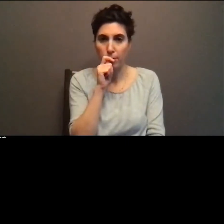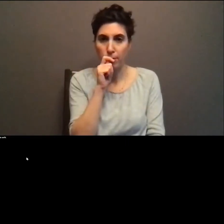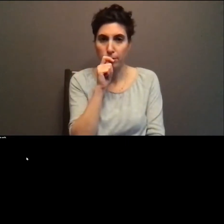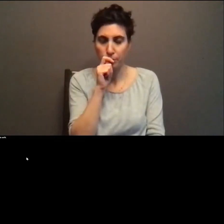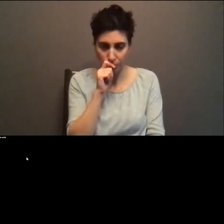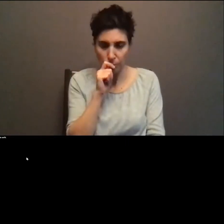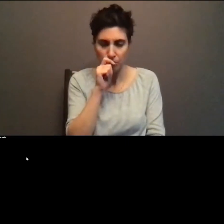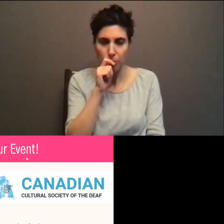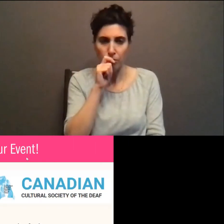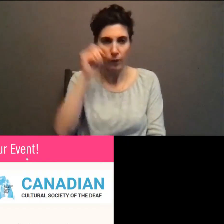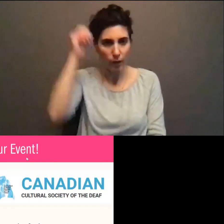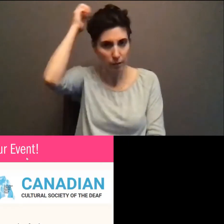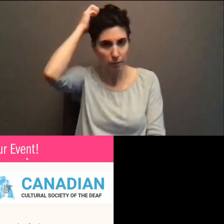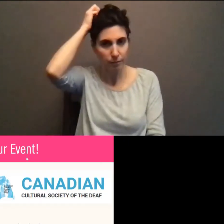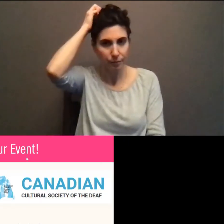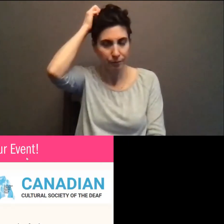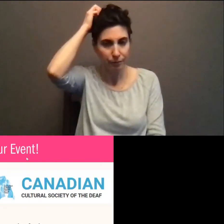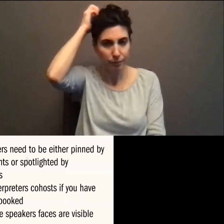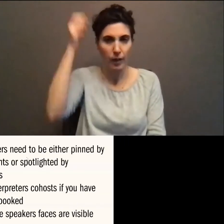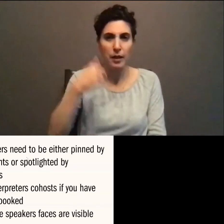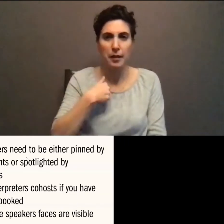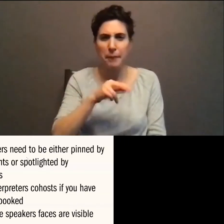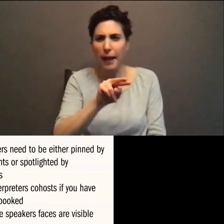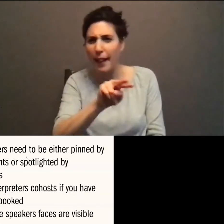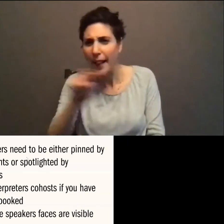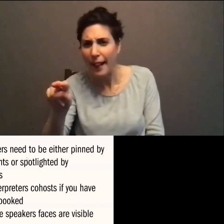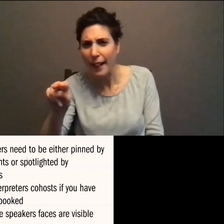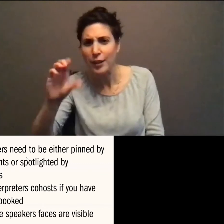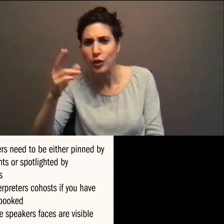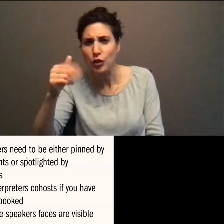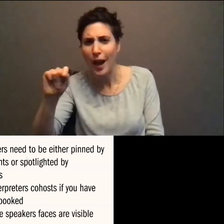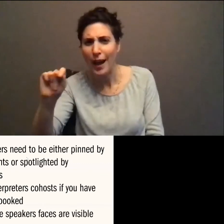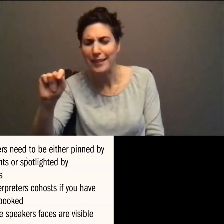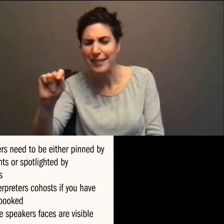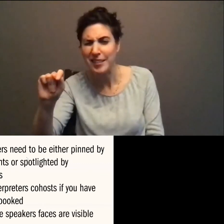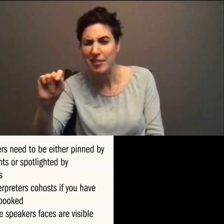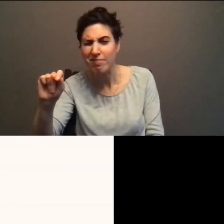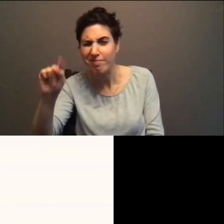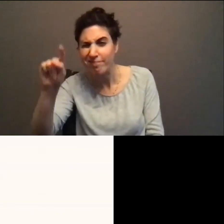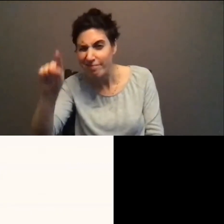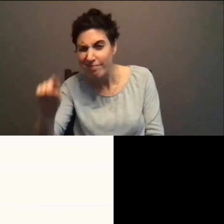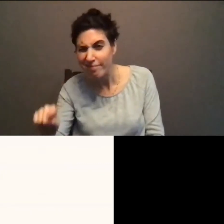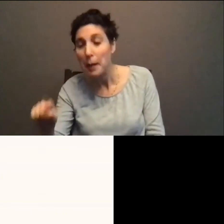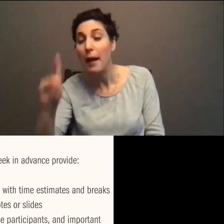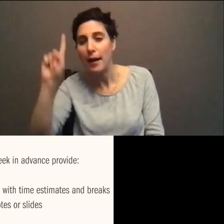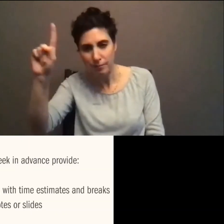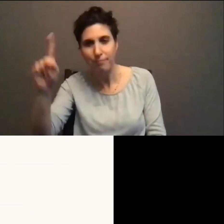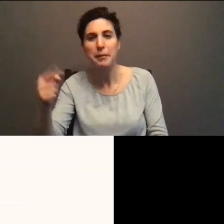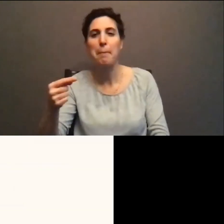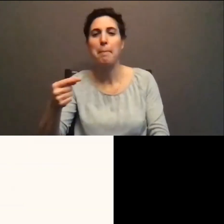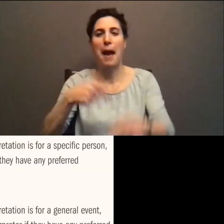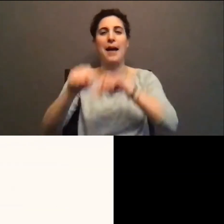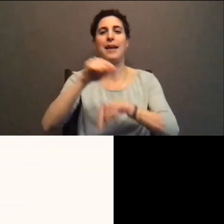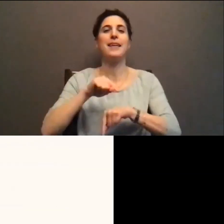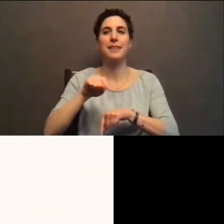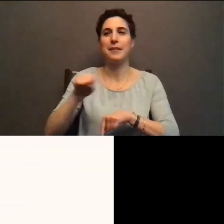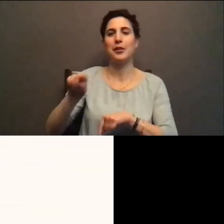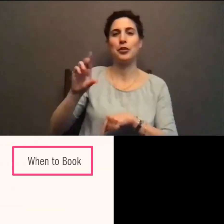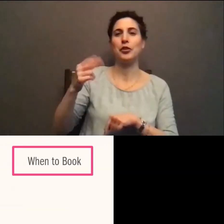Yes, I can definitely go back to that live for you. Wait, where was it?